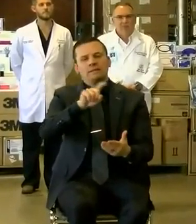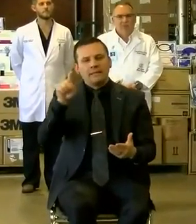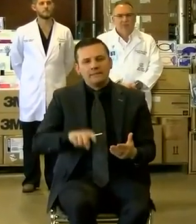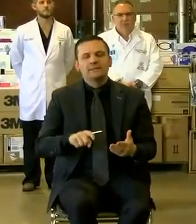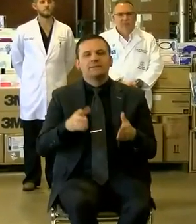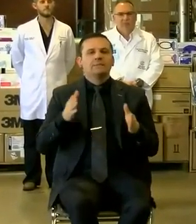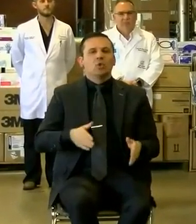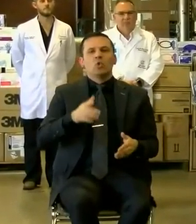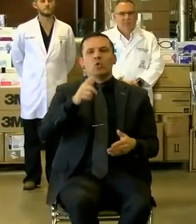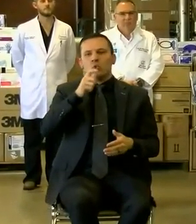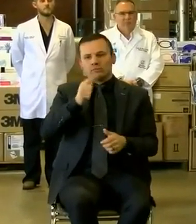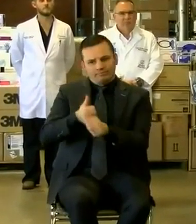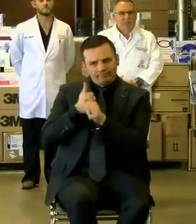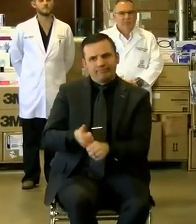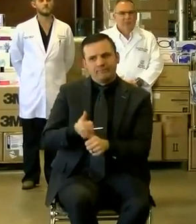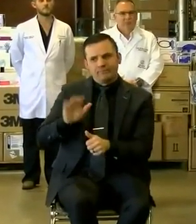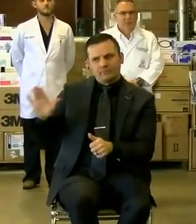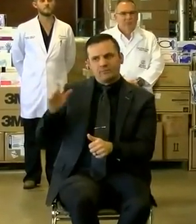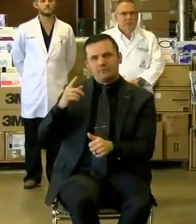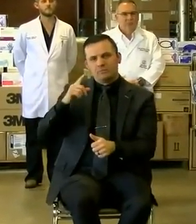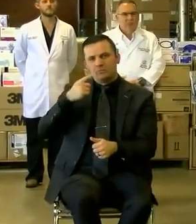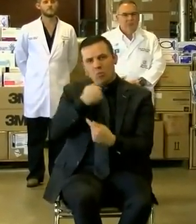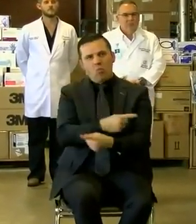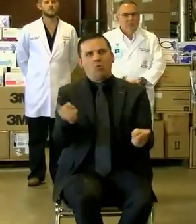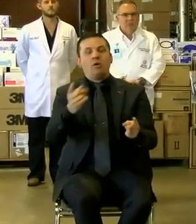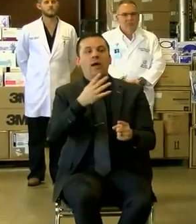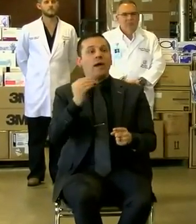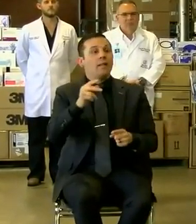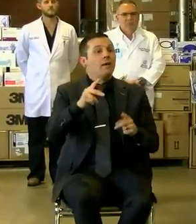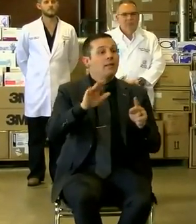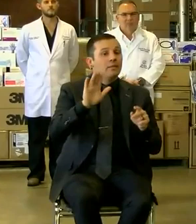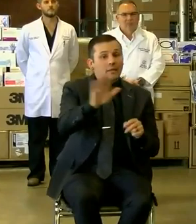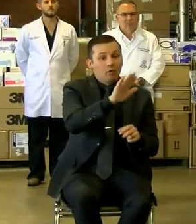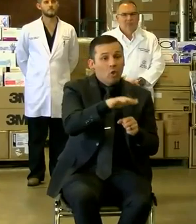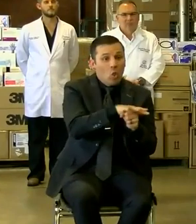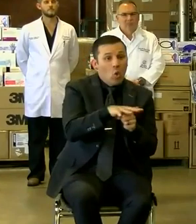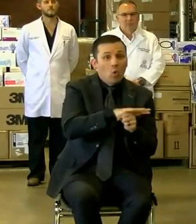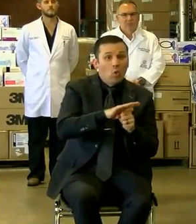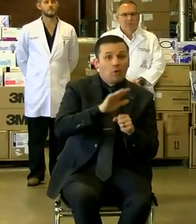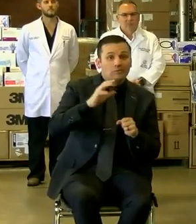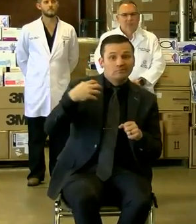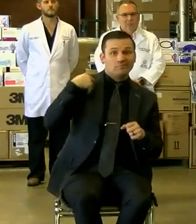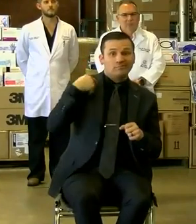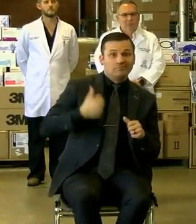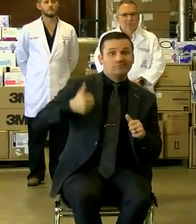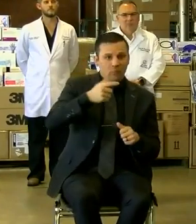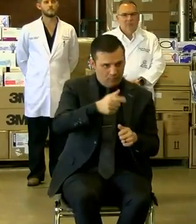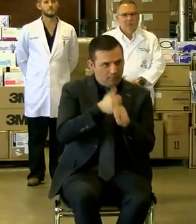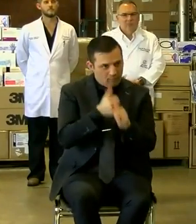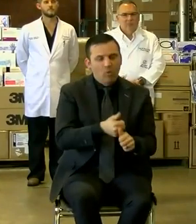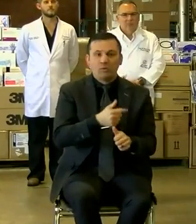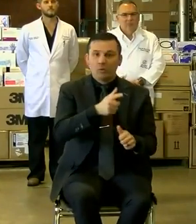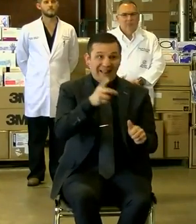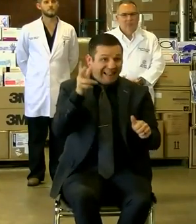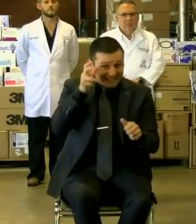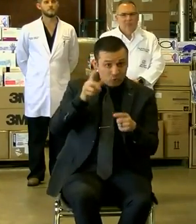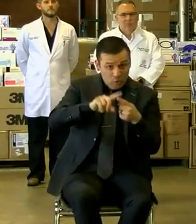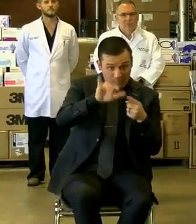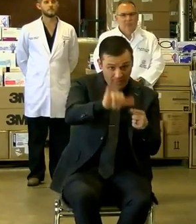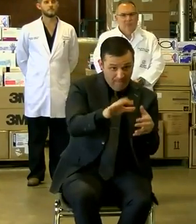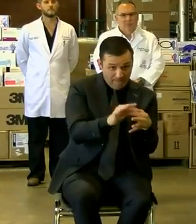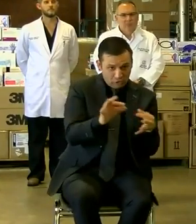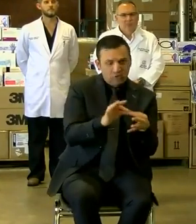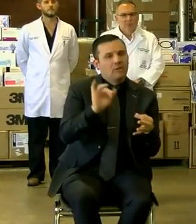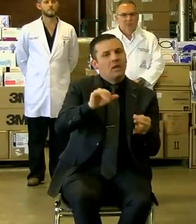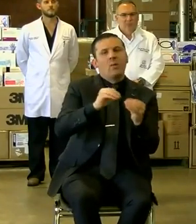heeding the orders of the governor and of their local elected officials and their public health authorities. Listening to that message is the number one thing that you can do to safeguard